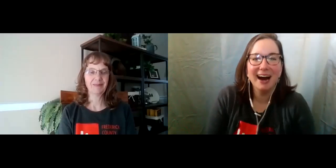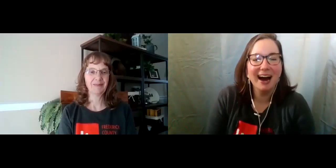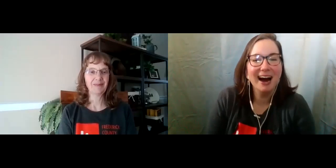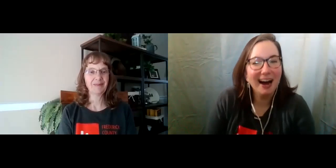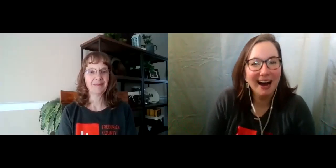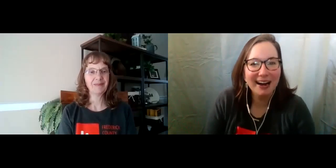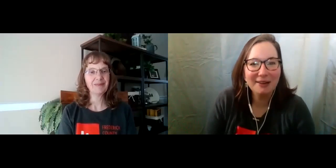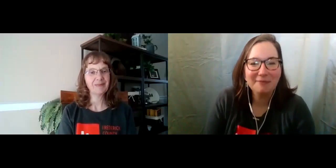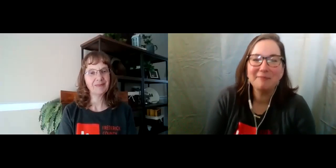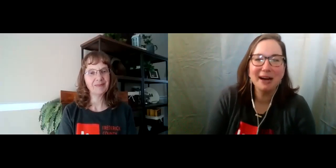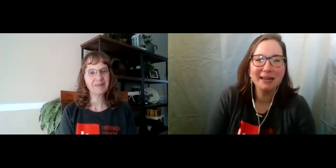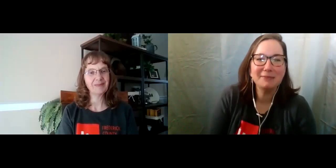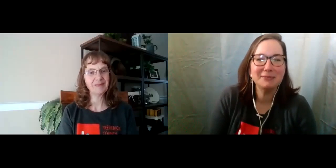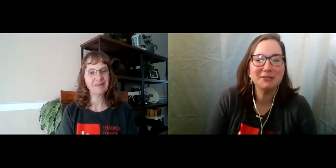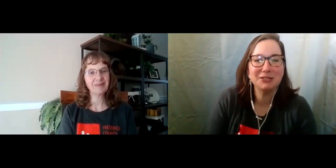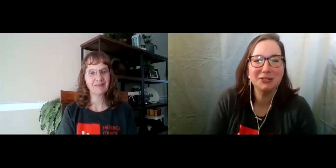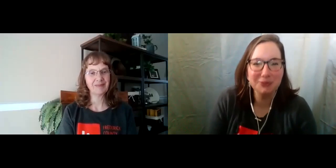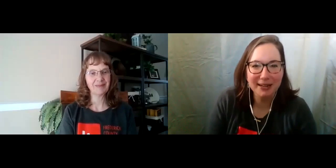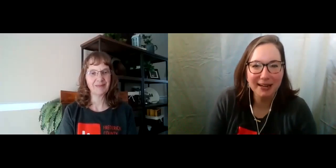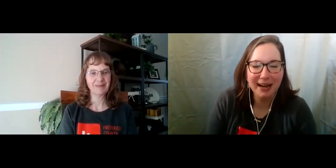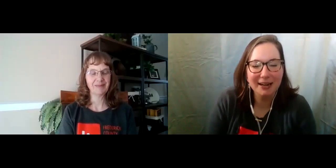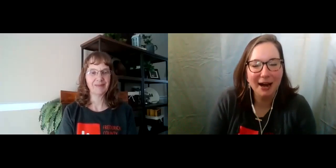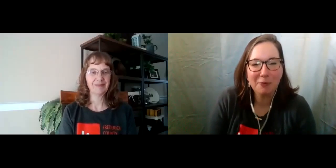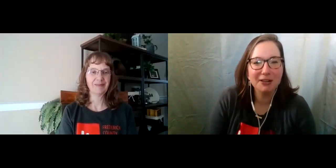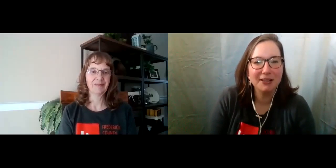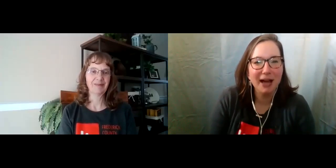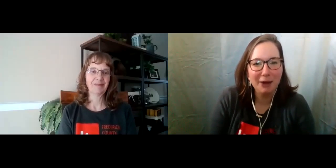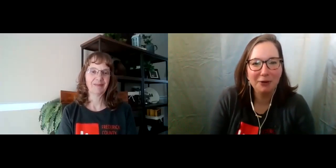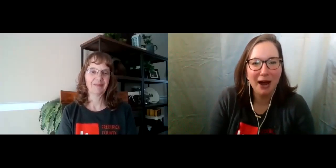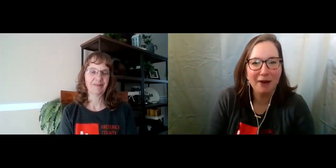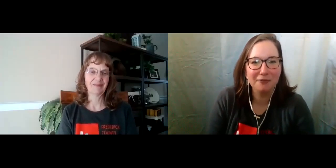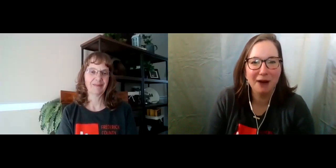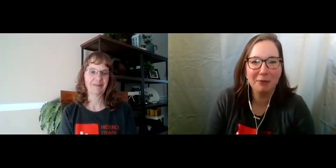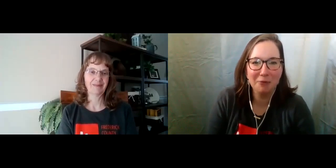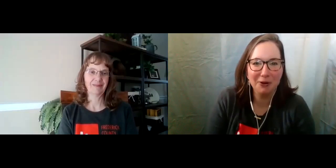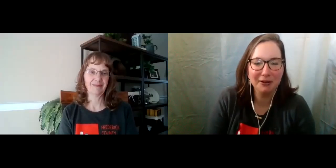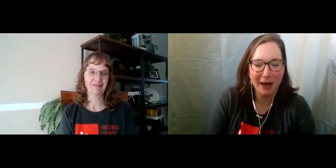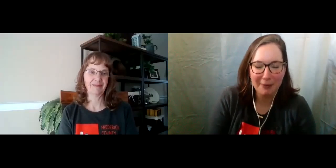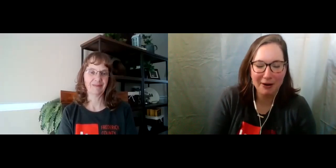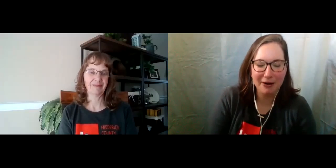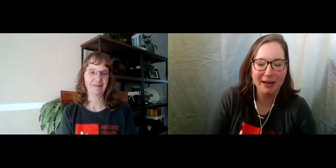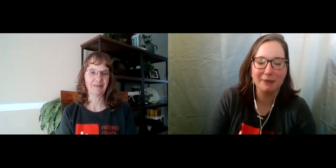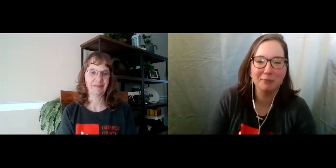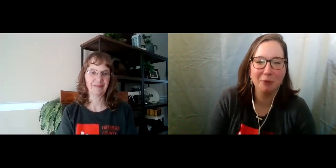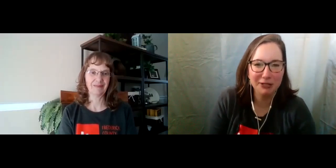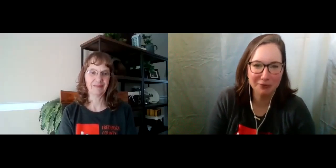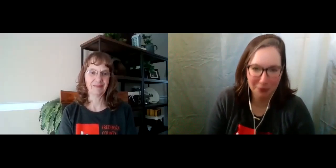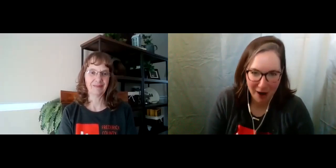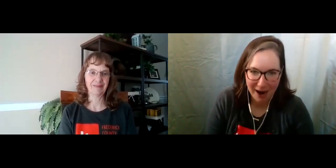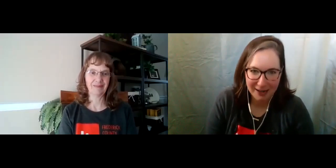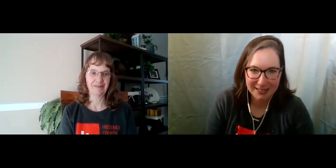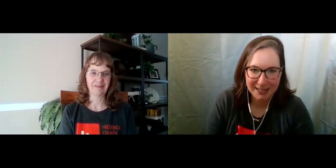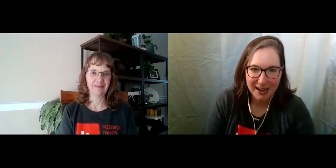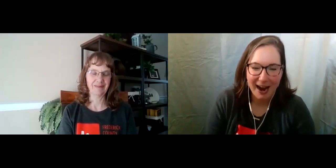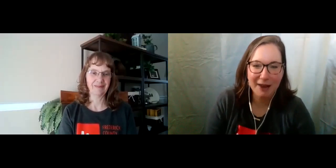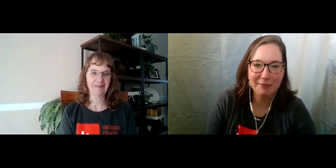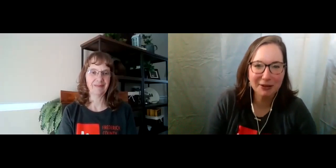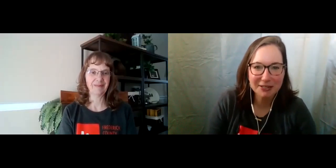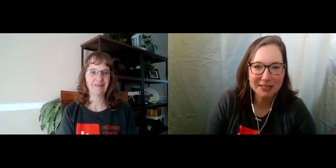Hi, my name is Miss Julia, and I work at the Edward F. Rye Memorial Library in Point of Rocks. I am here today